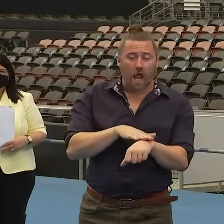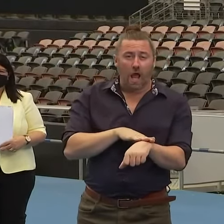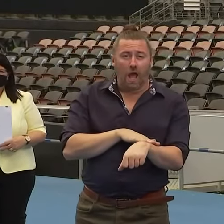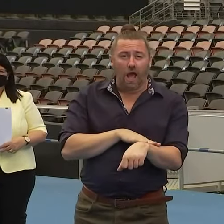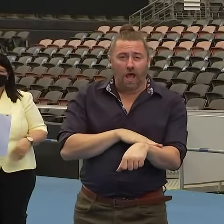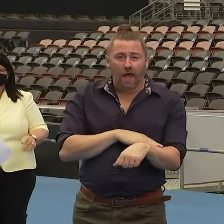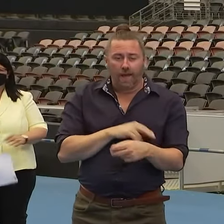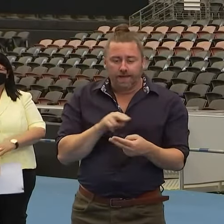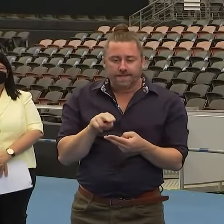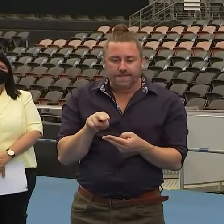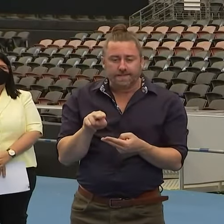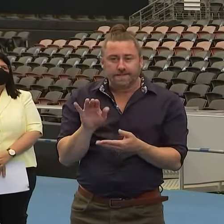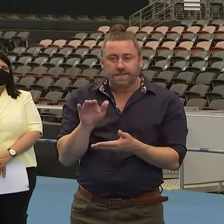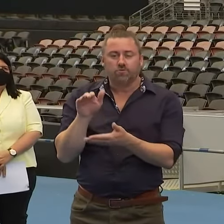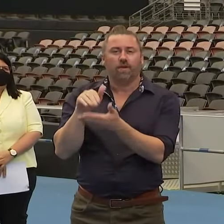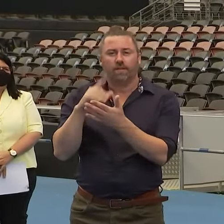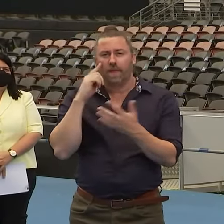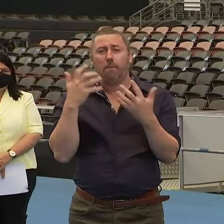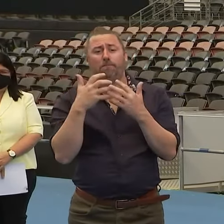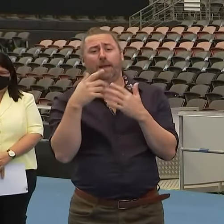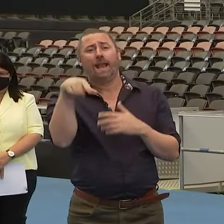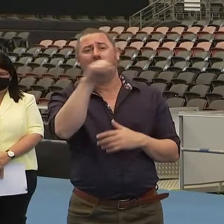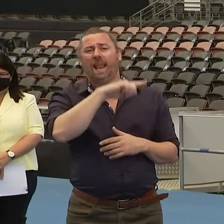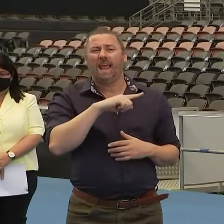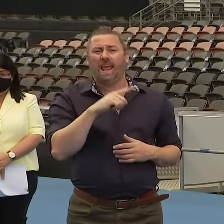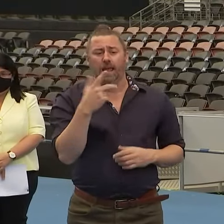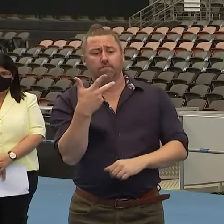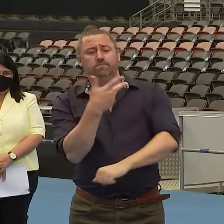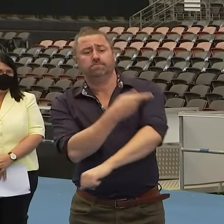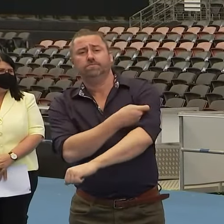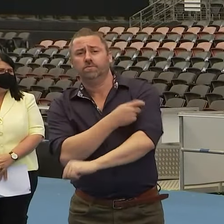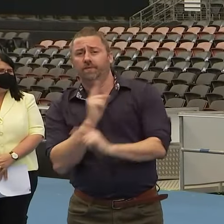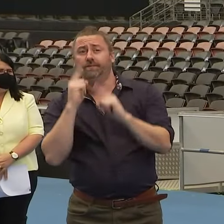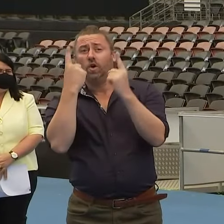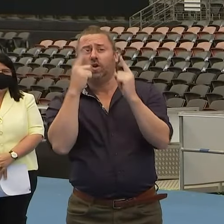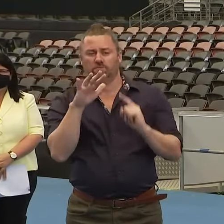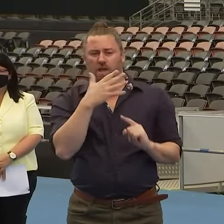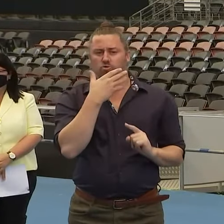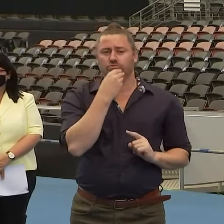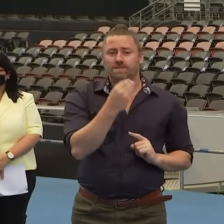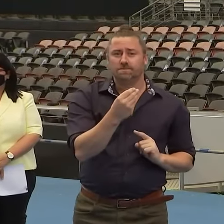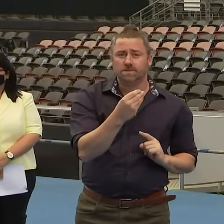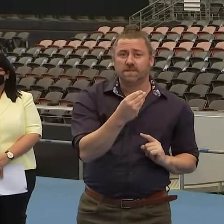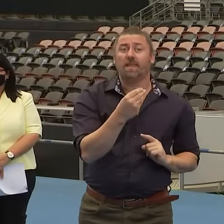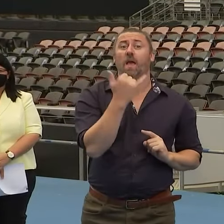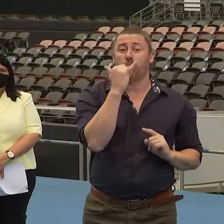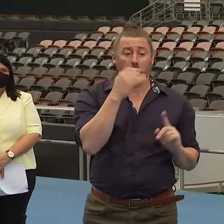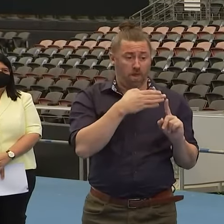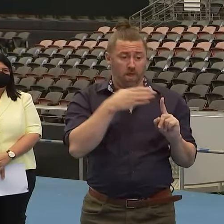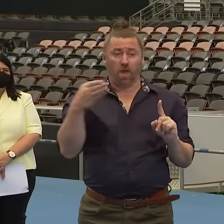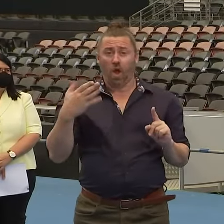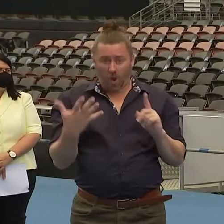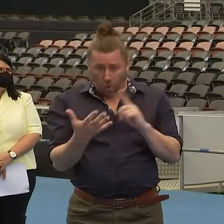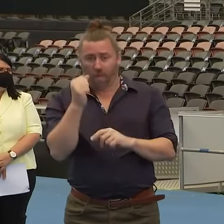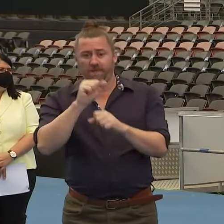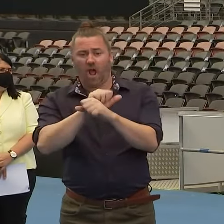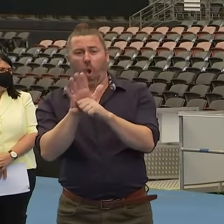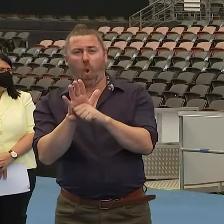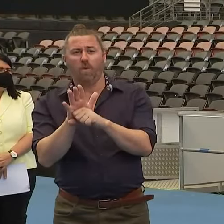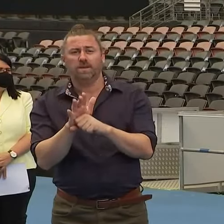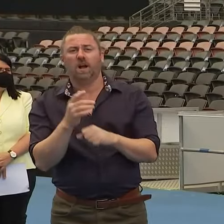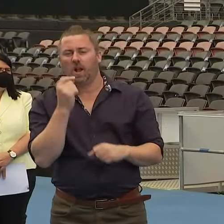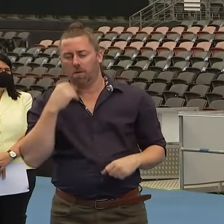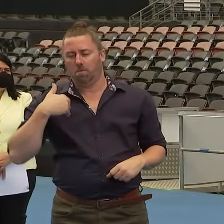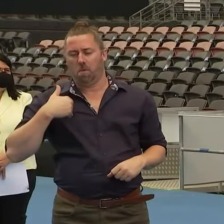there were a lot of young people who received their first dose around Christmas time and then probably got COVID between their first and second dose and they've just delayed it